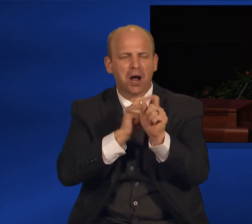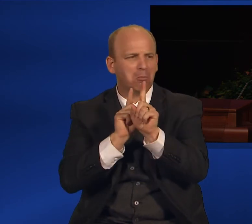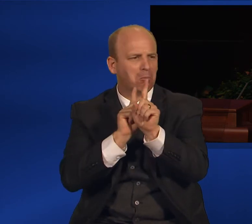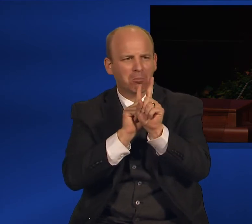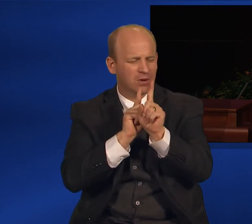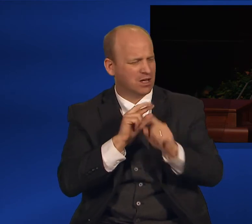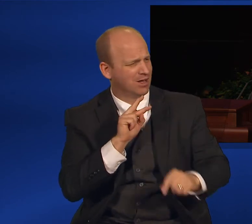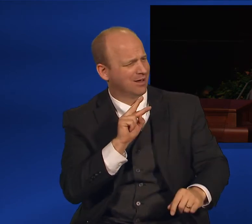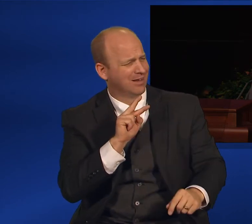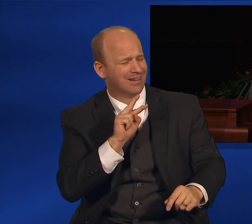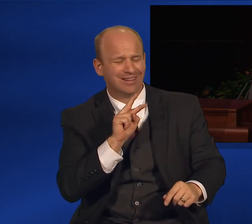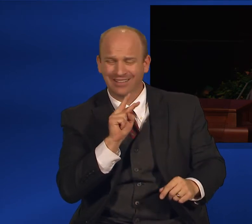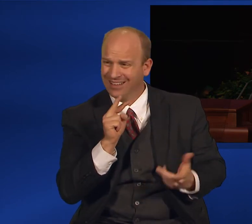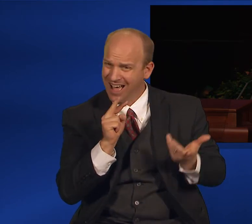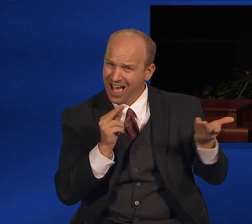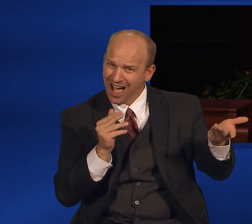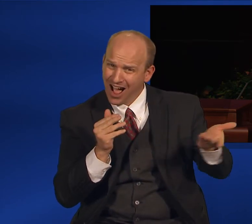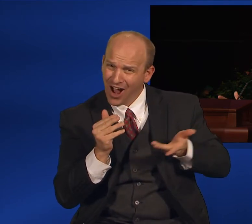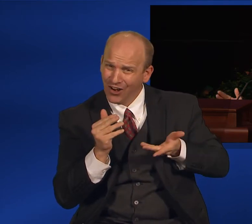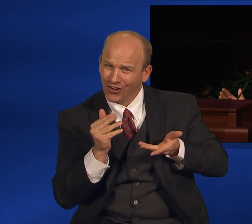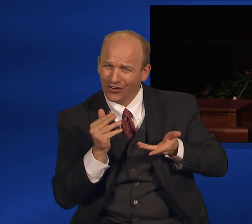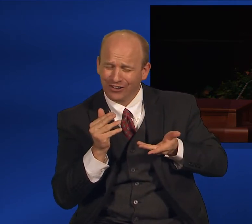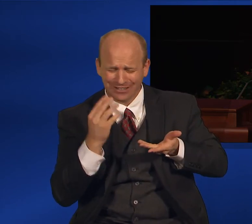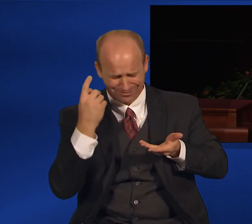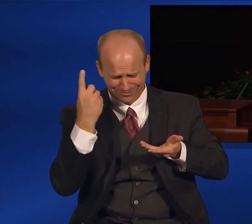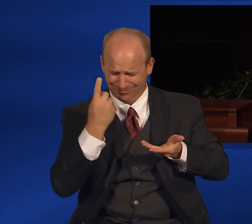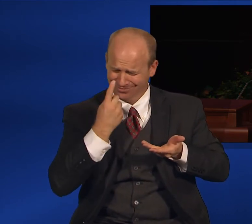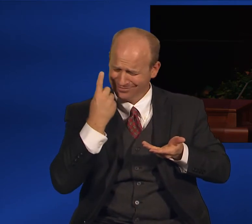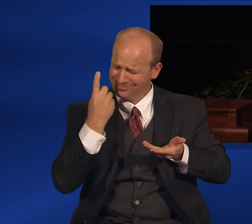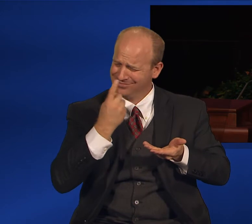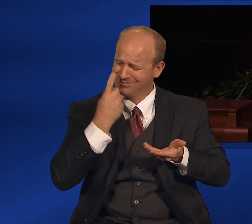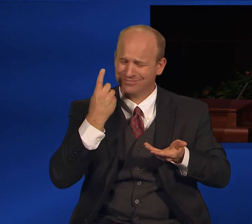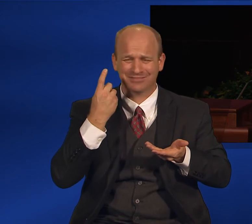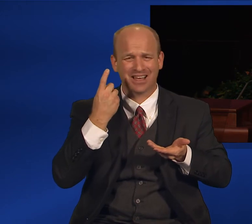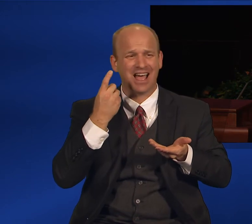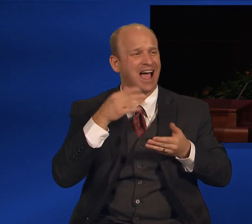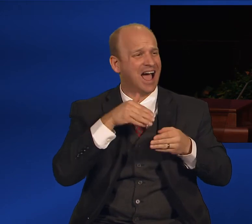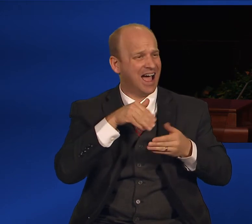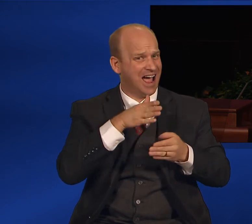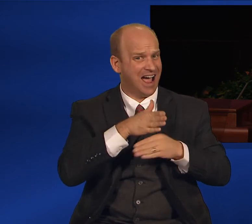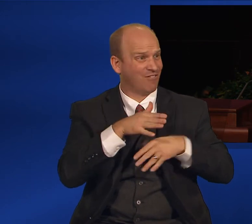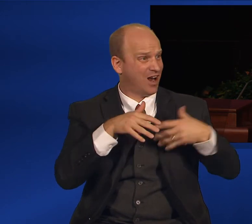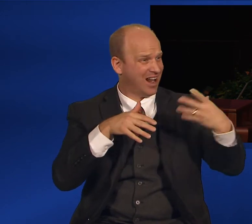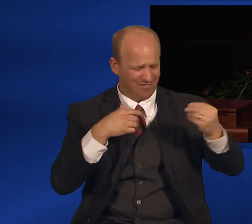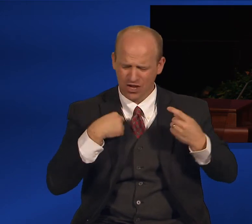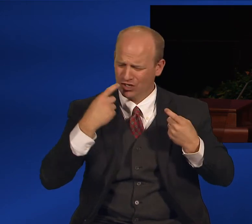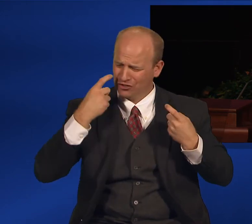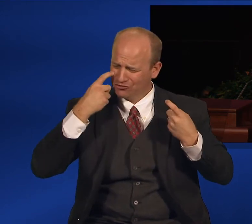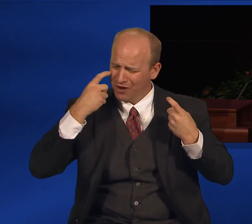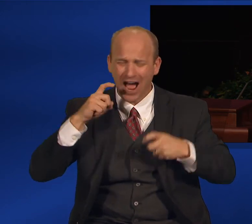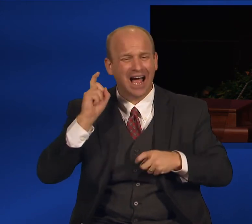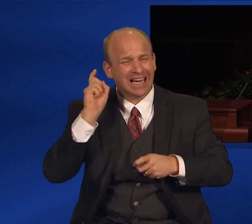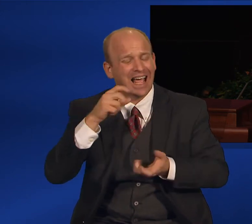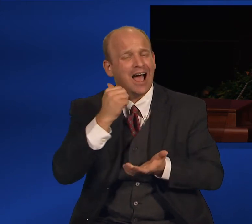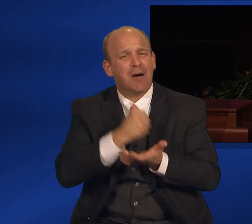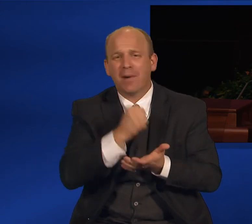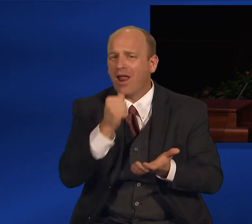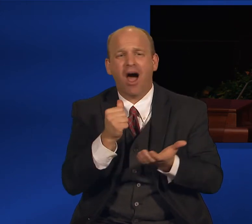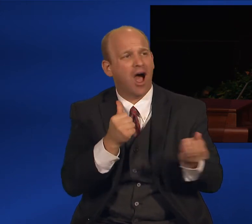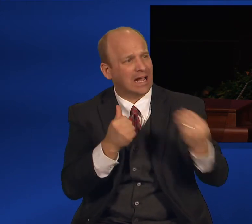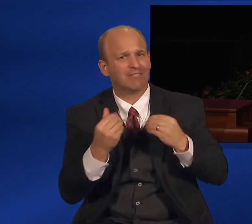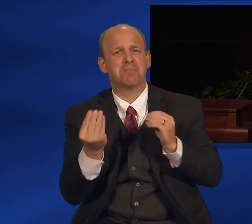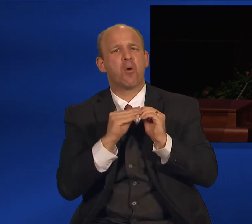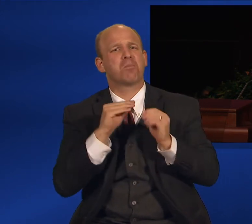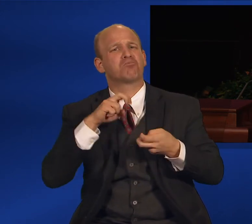After they left the room, I cried and cried. I needed help, not more problems. Sister Abraham stayed a while